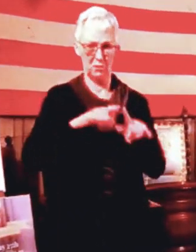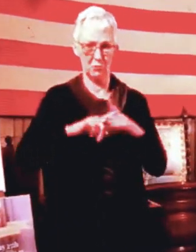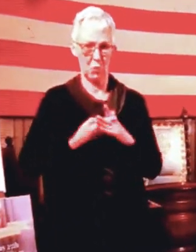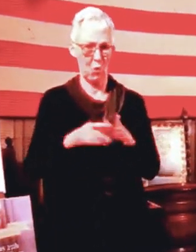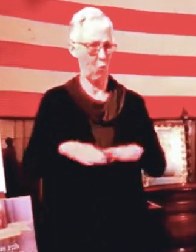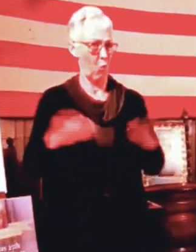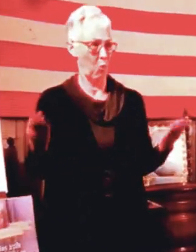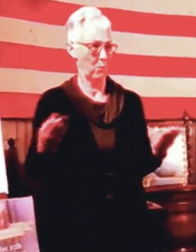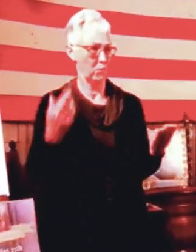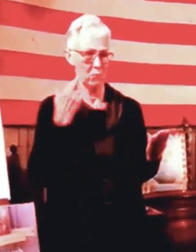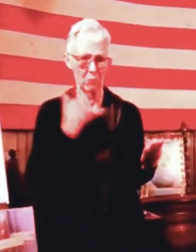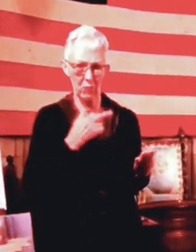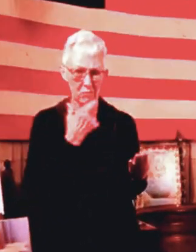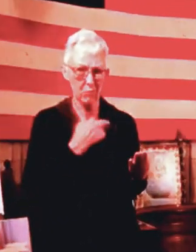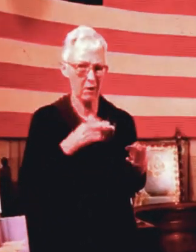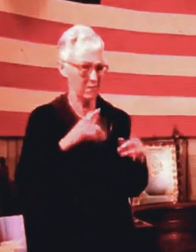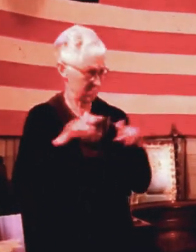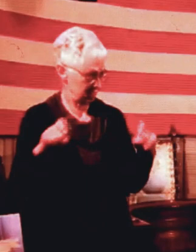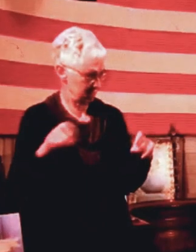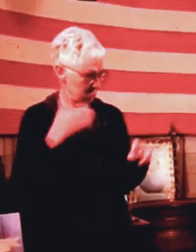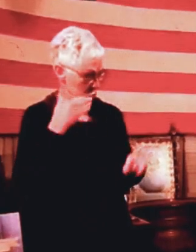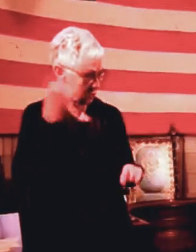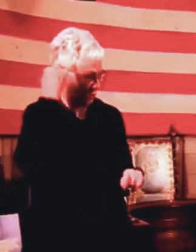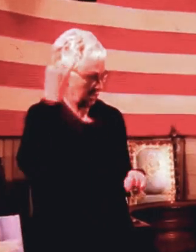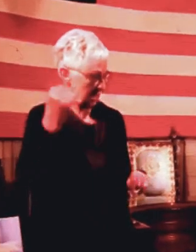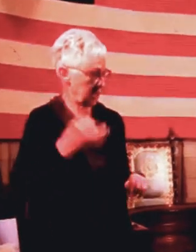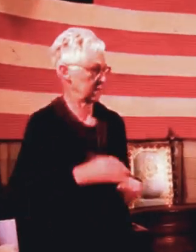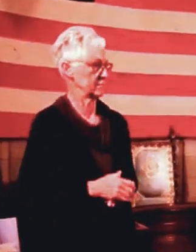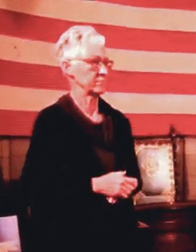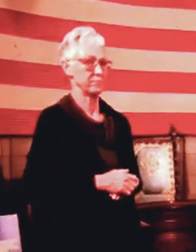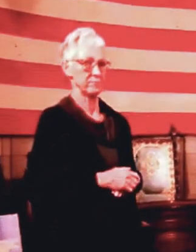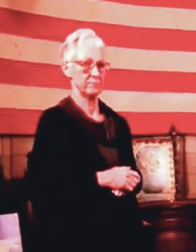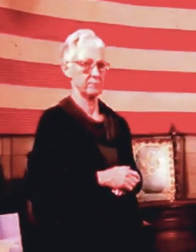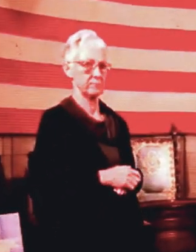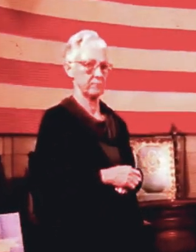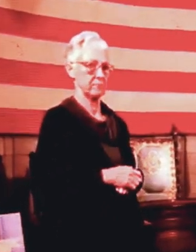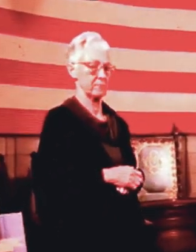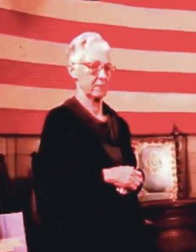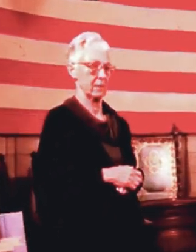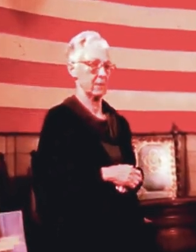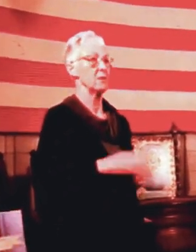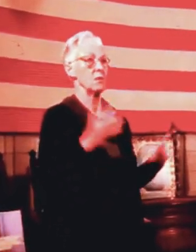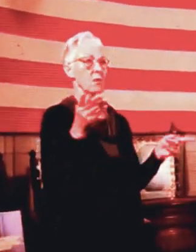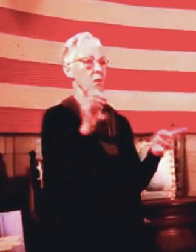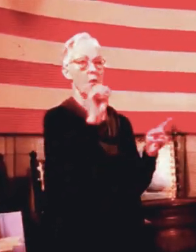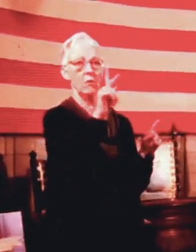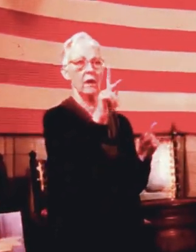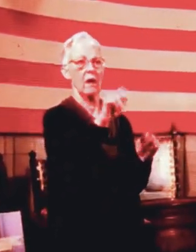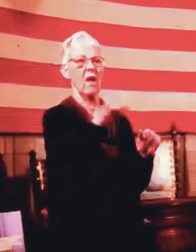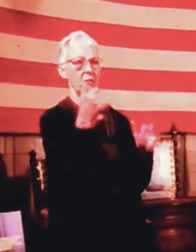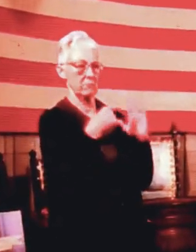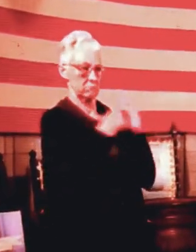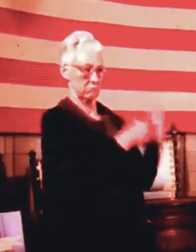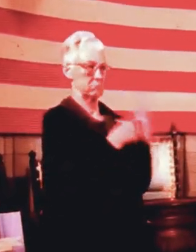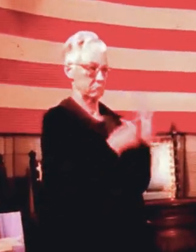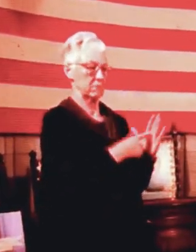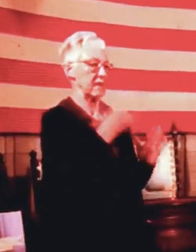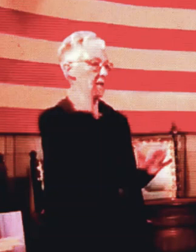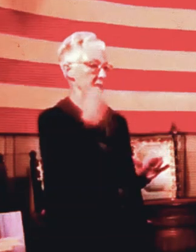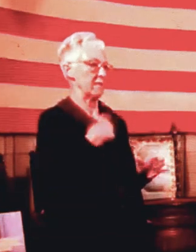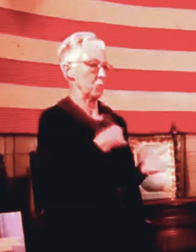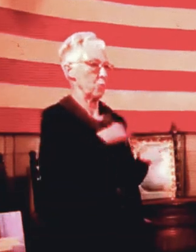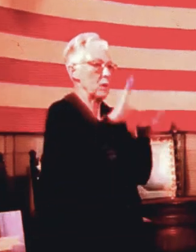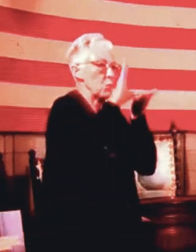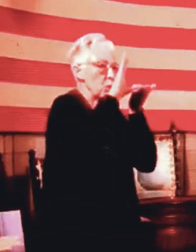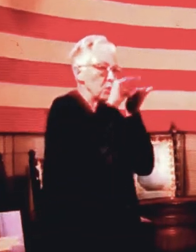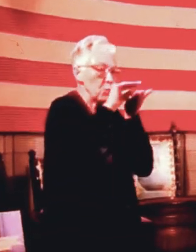of the speed limit. We could end nearly all deaths on the interstate highway system if we took the speed limit down to 5 miles an hour.